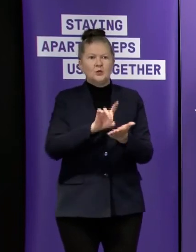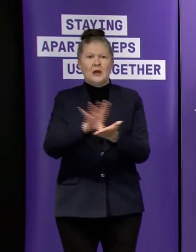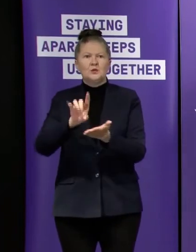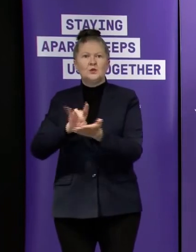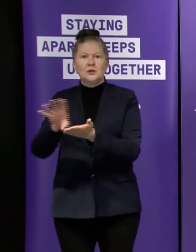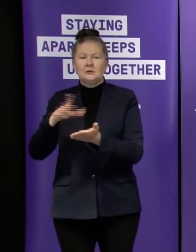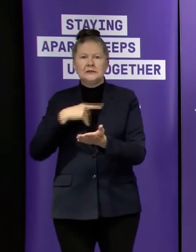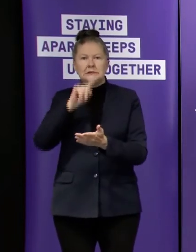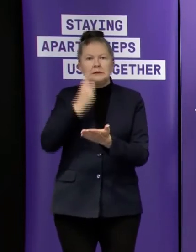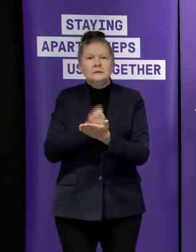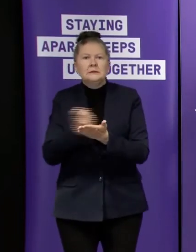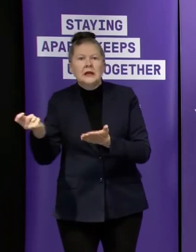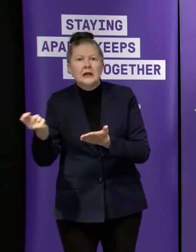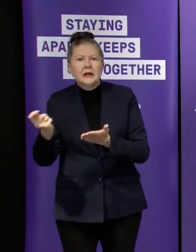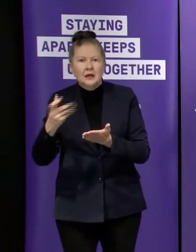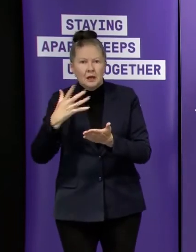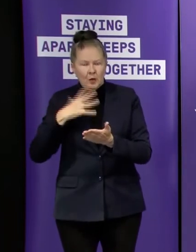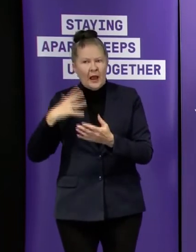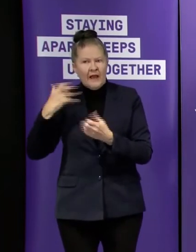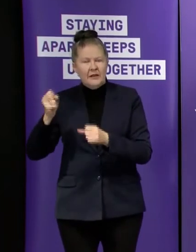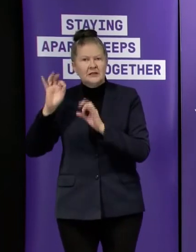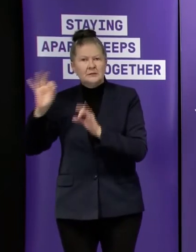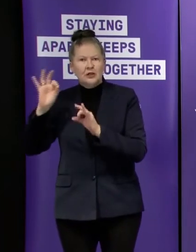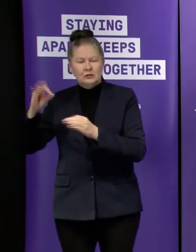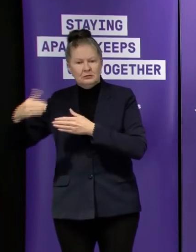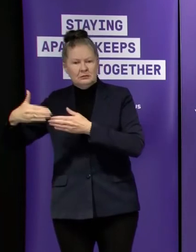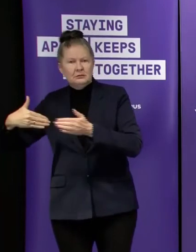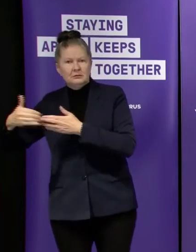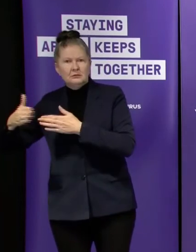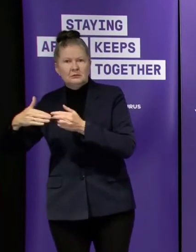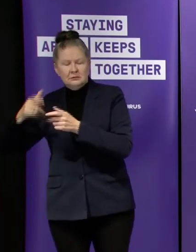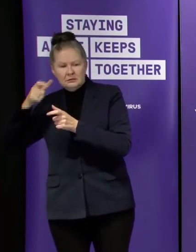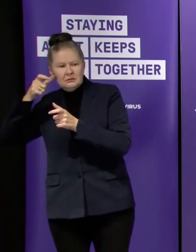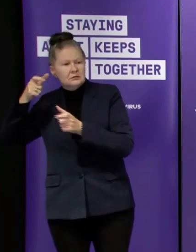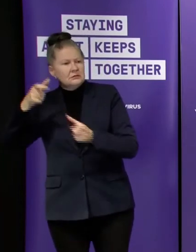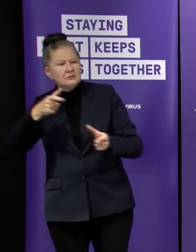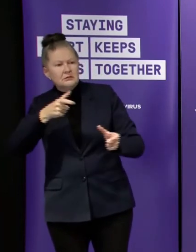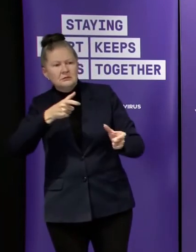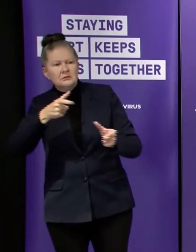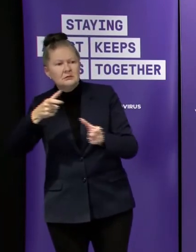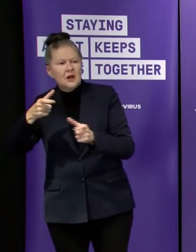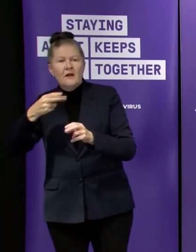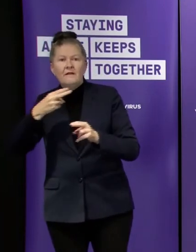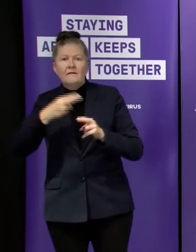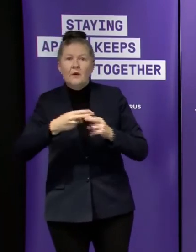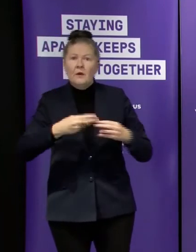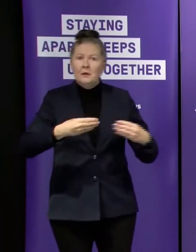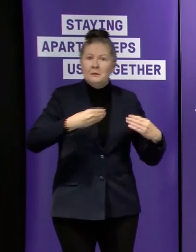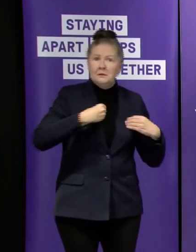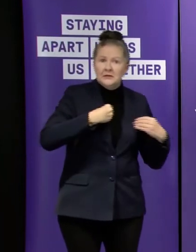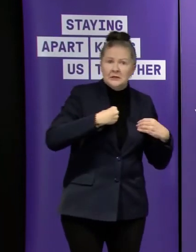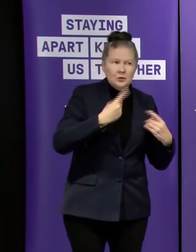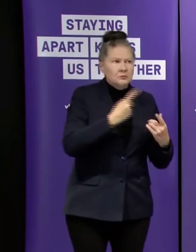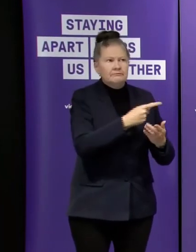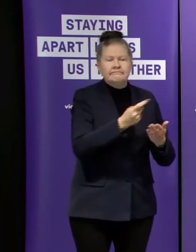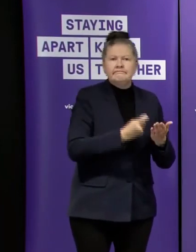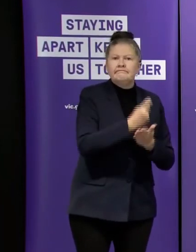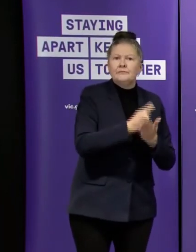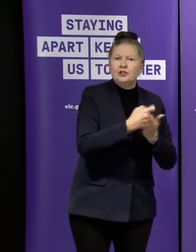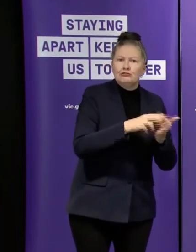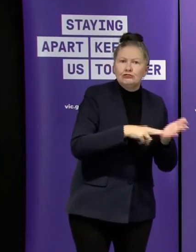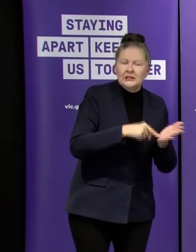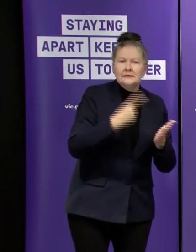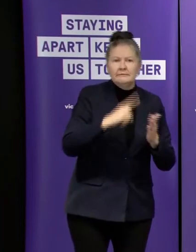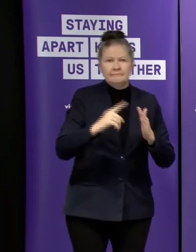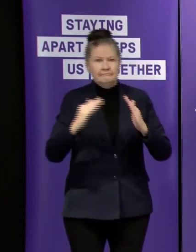some advocacy and oversight arrangements for those commercial and residential tenancy agreements and also